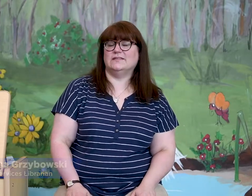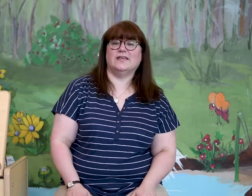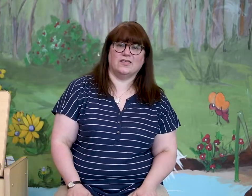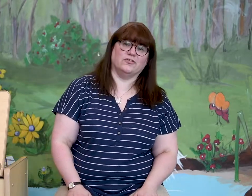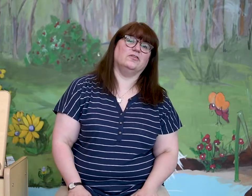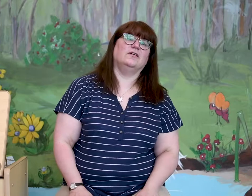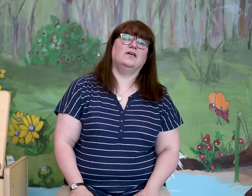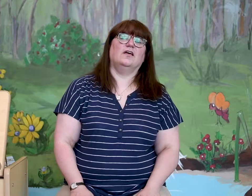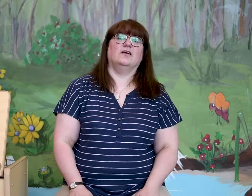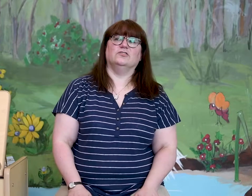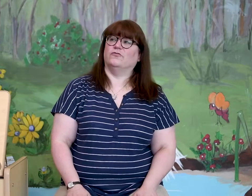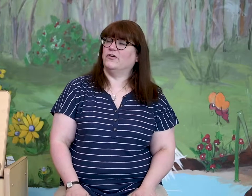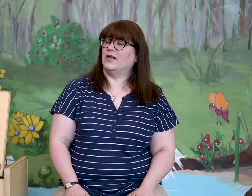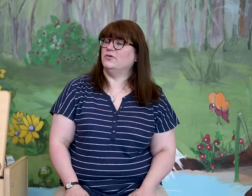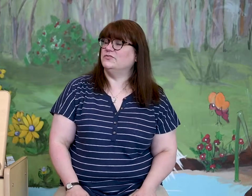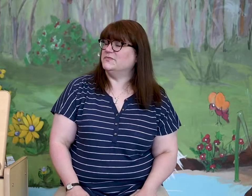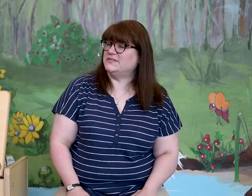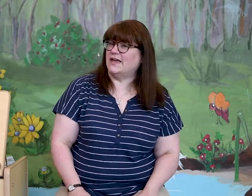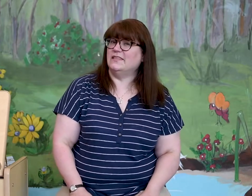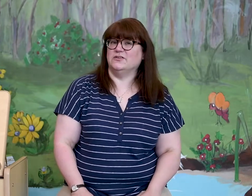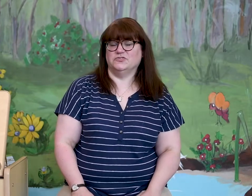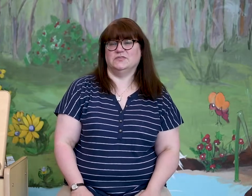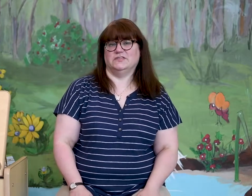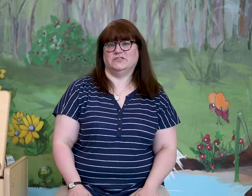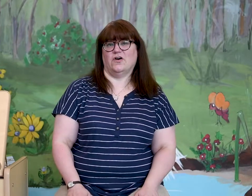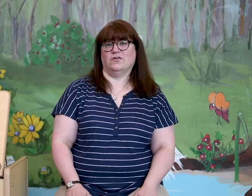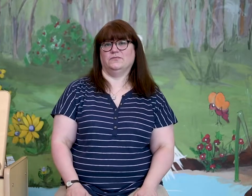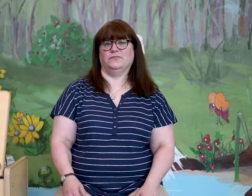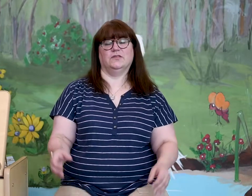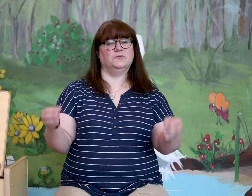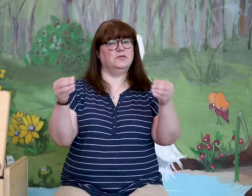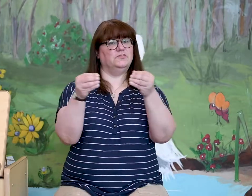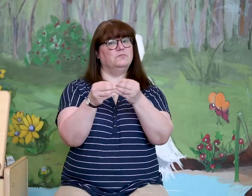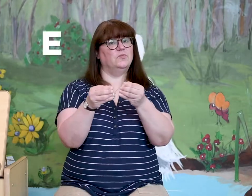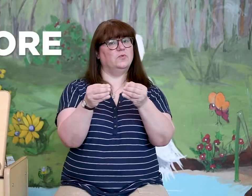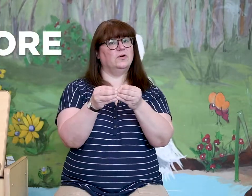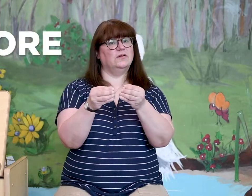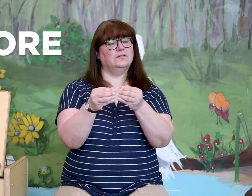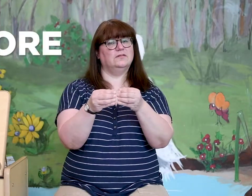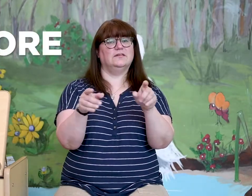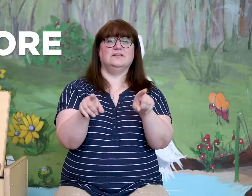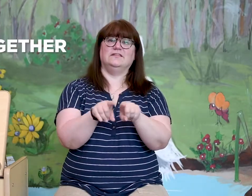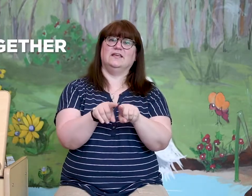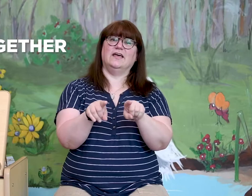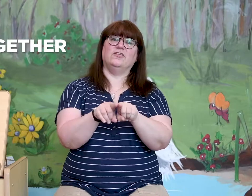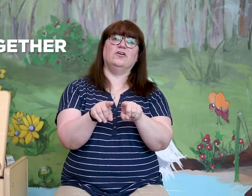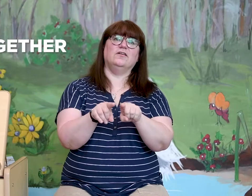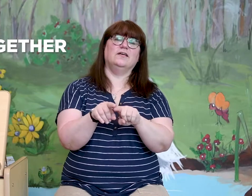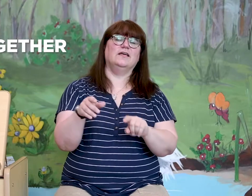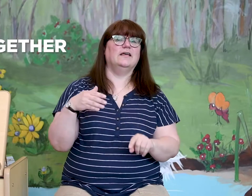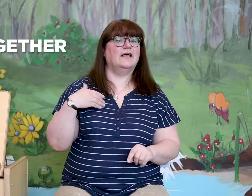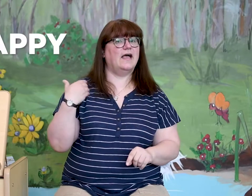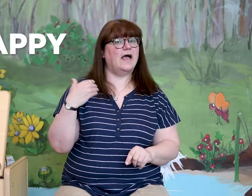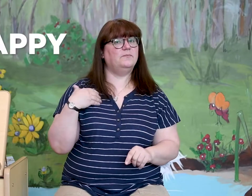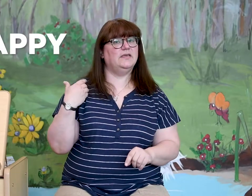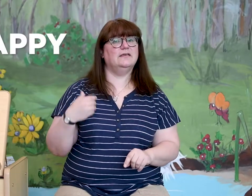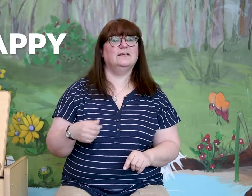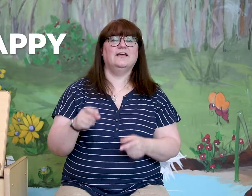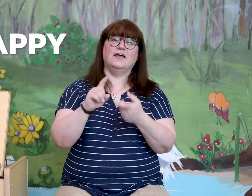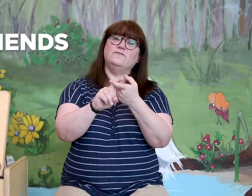together. Don't forget we use some sign language with this song. We use more, together, happy, and